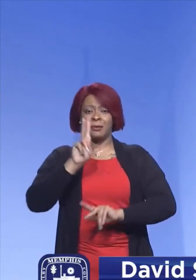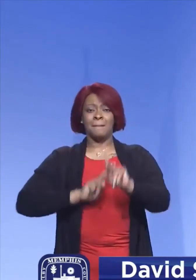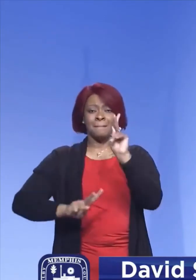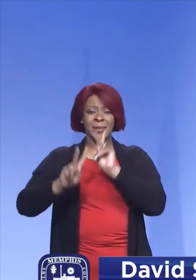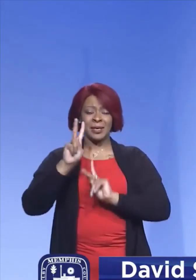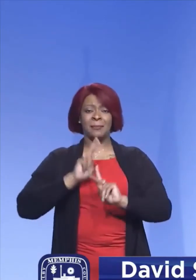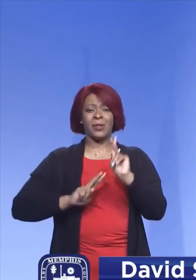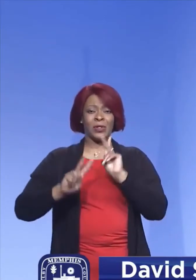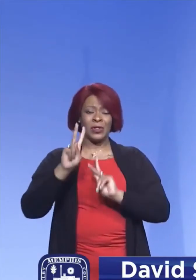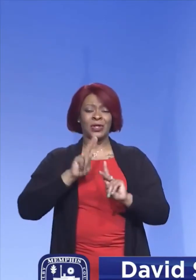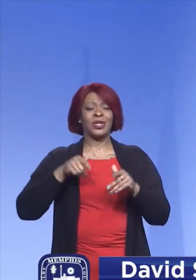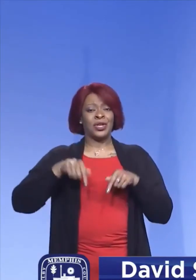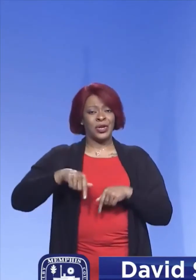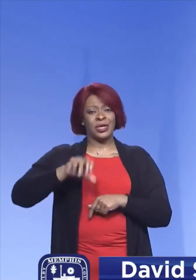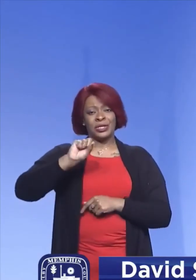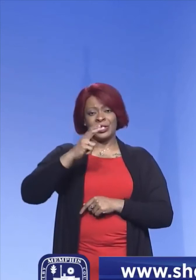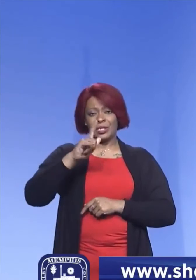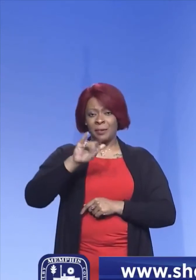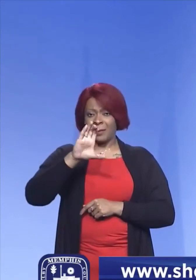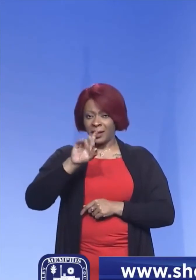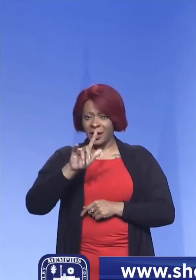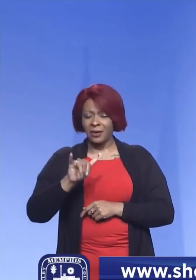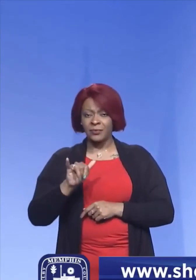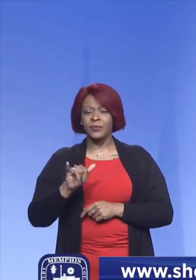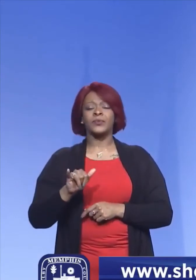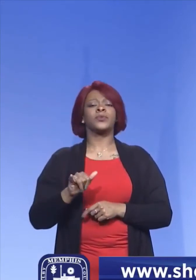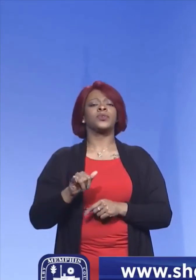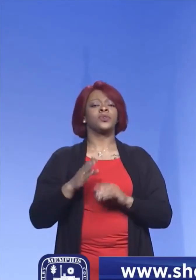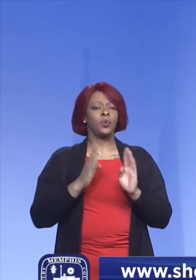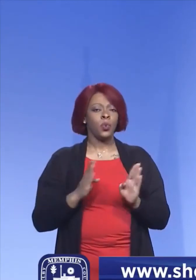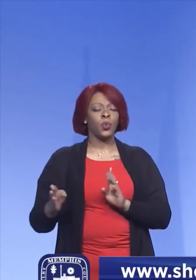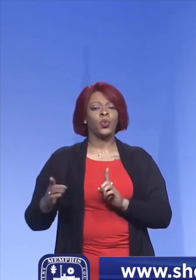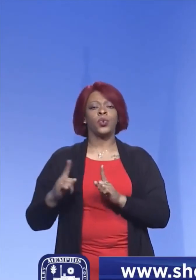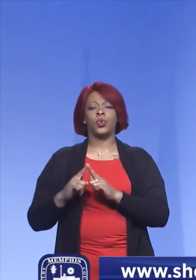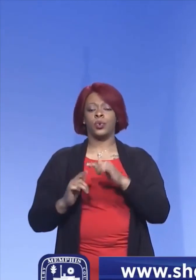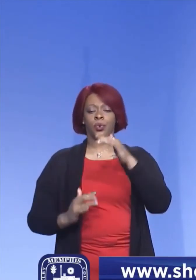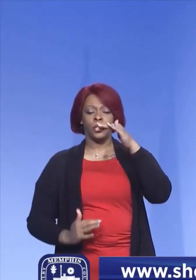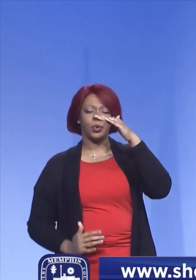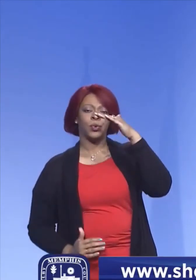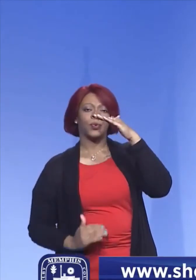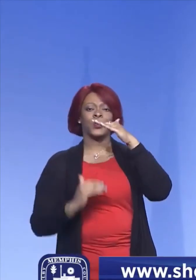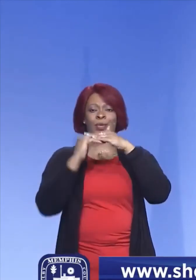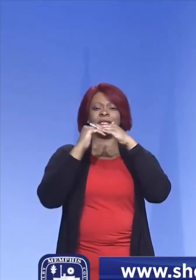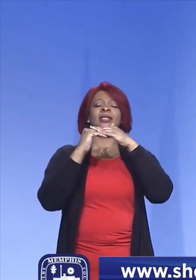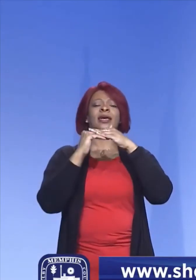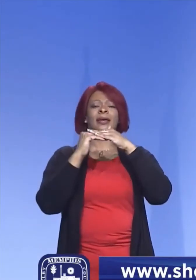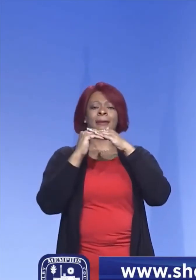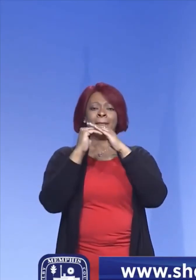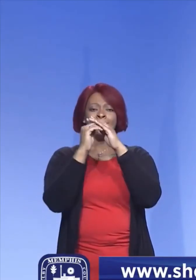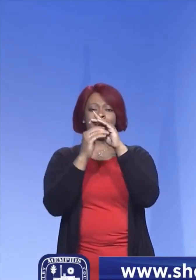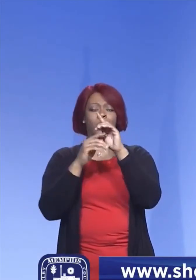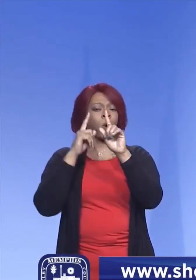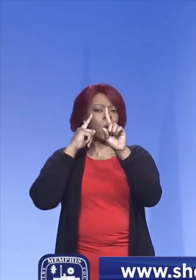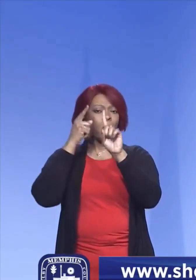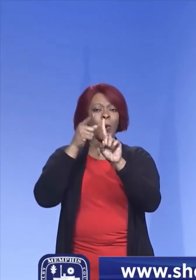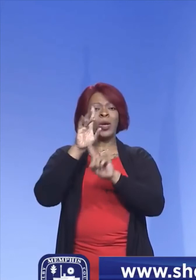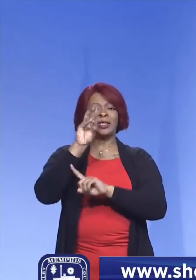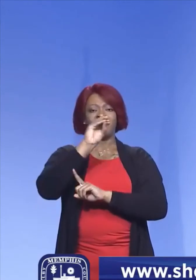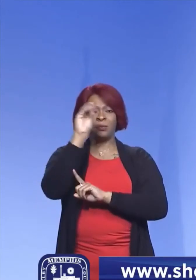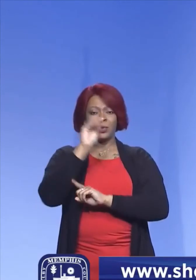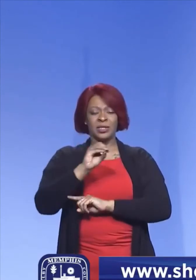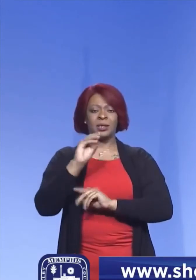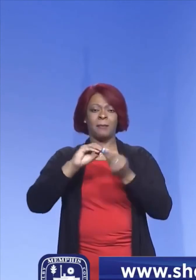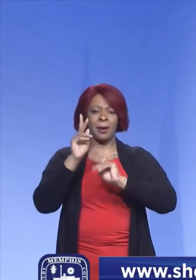in Shelby County in order to reach that, um, that target goal of 70% of the